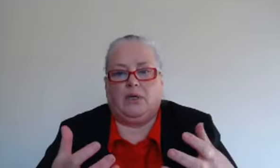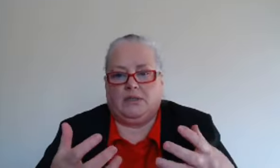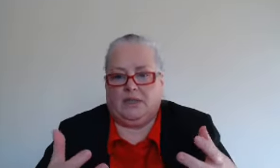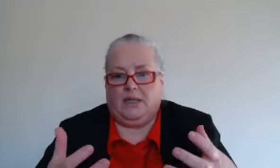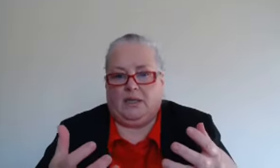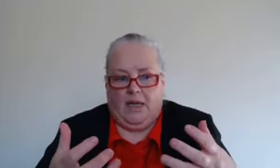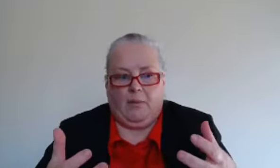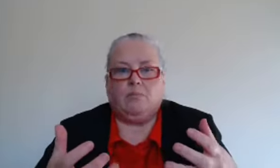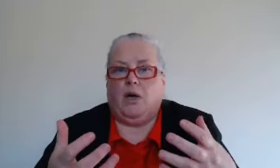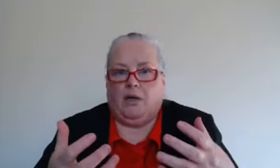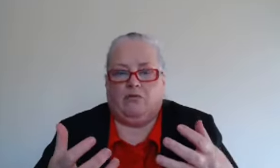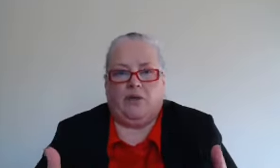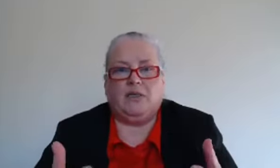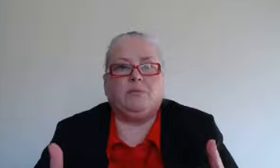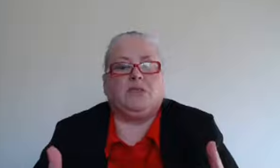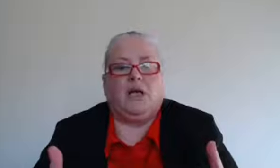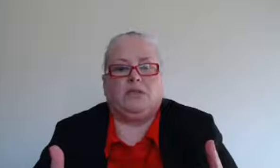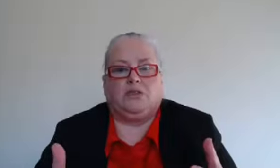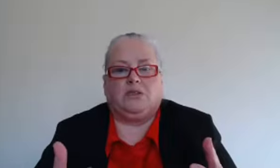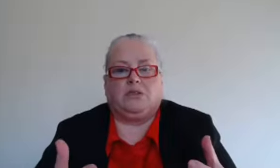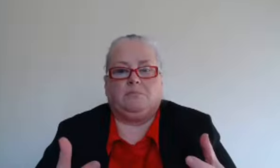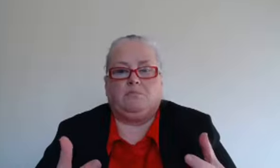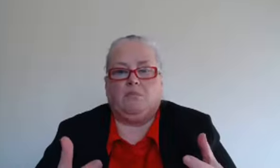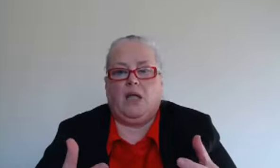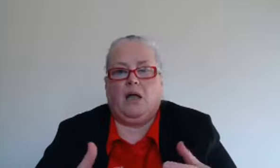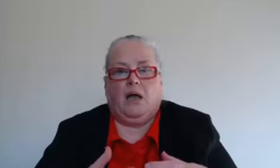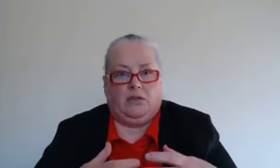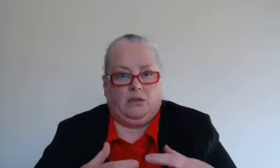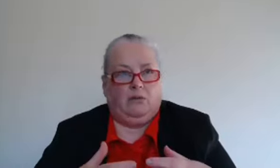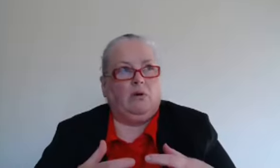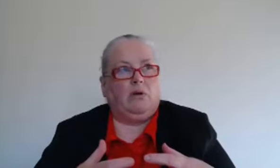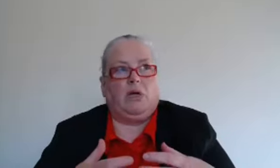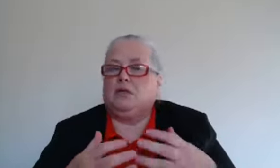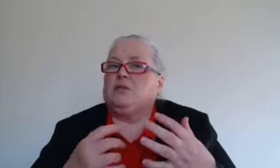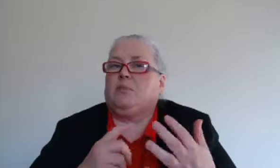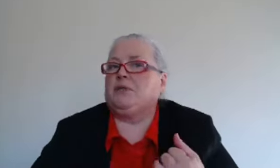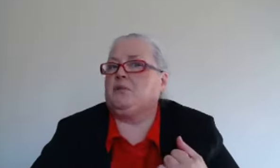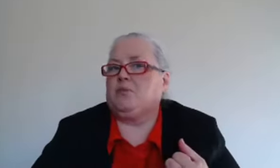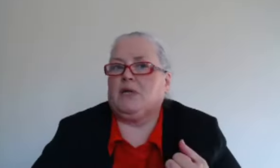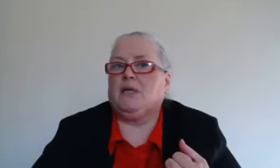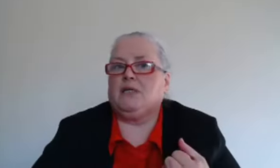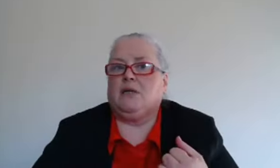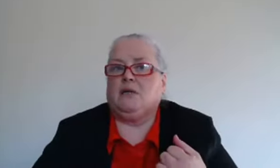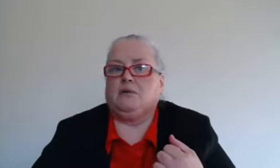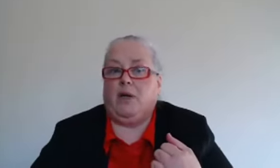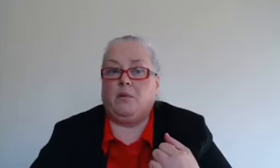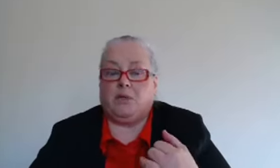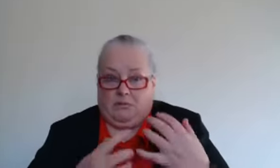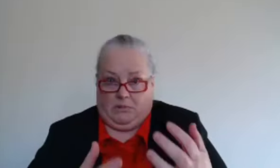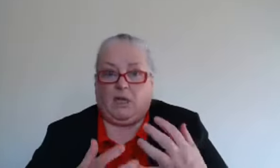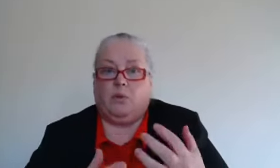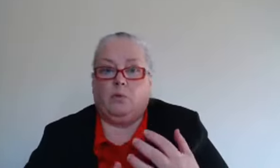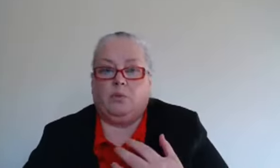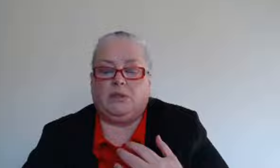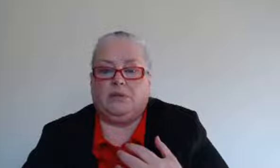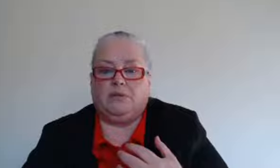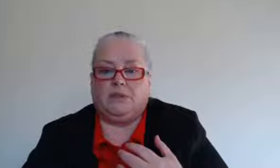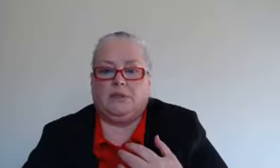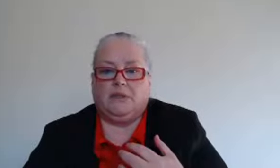can see that yep I can face my challenges and you know what I also built some resilience along the way because that's when we build our resilience